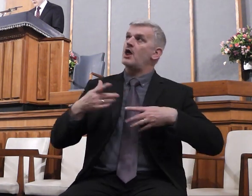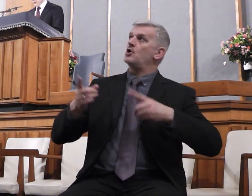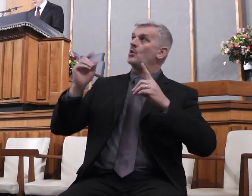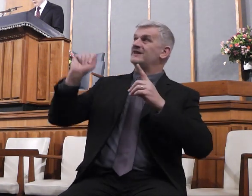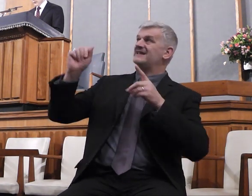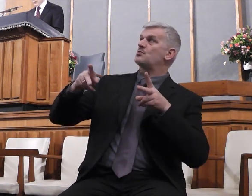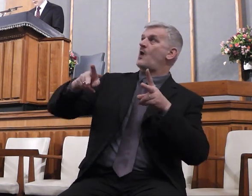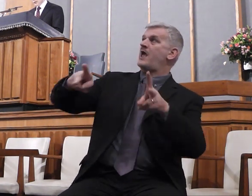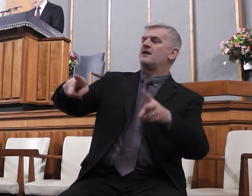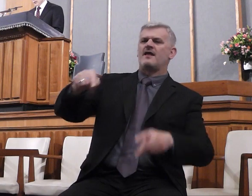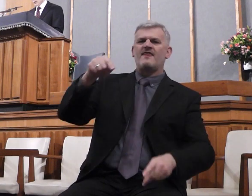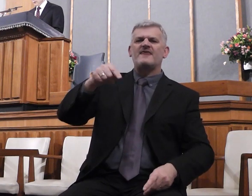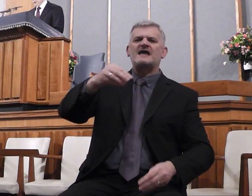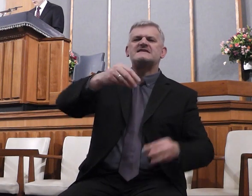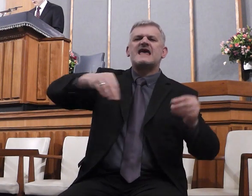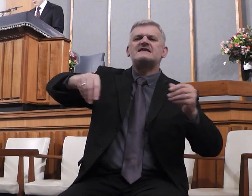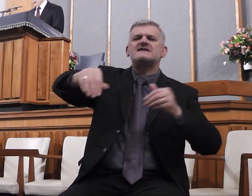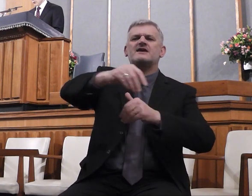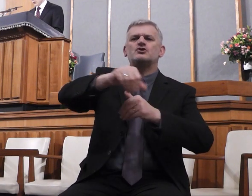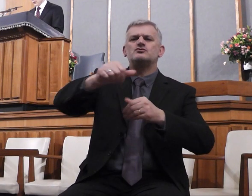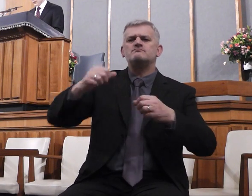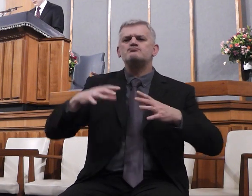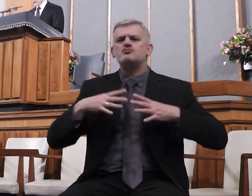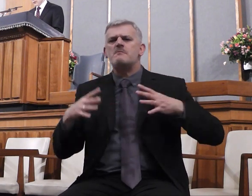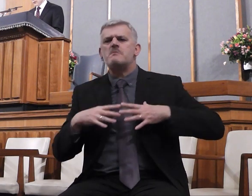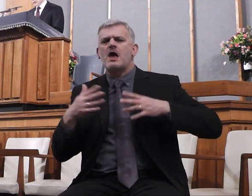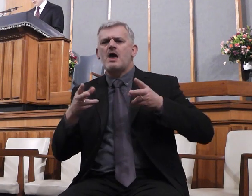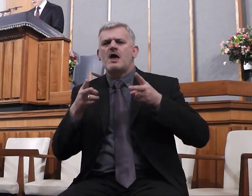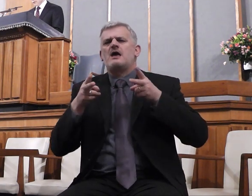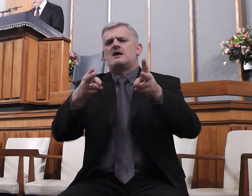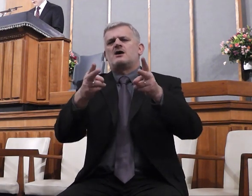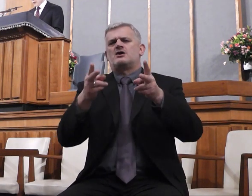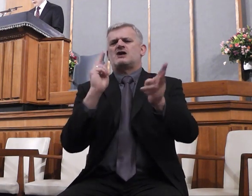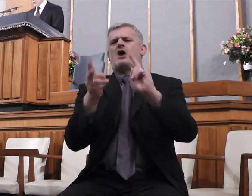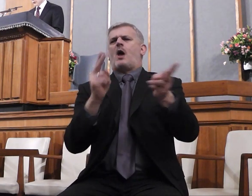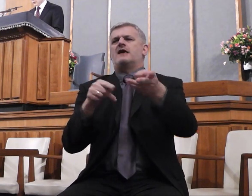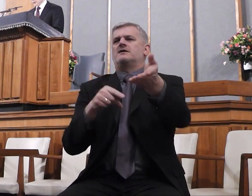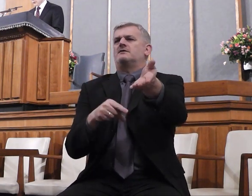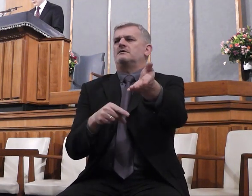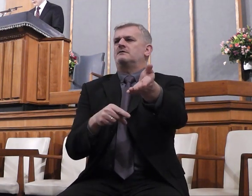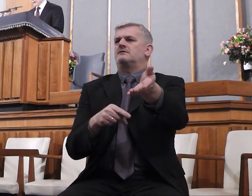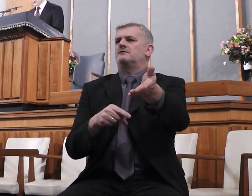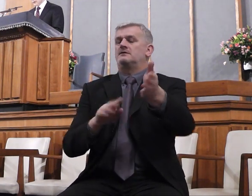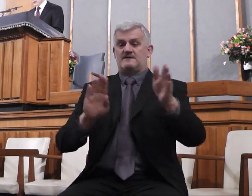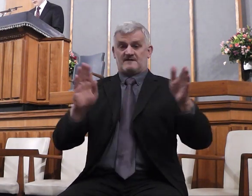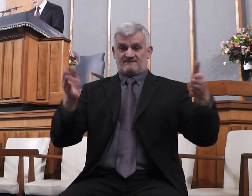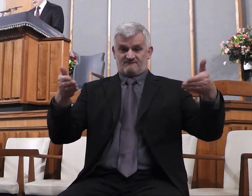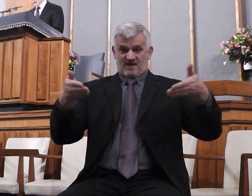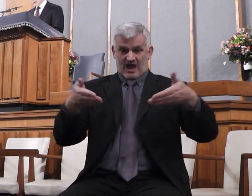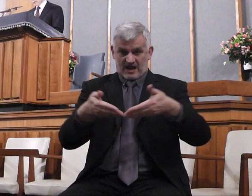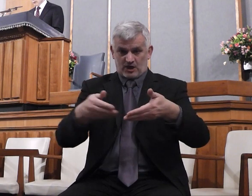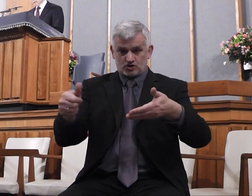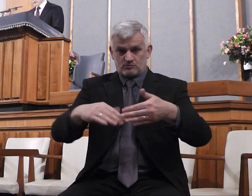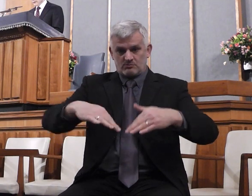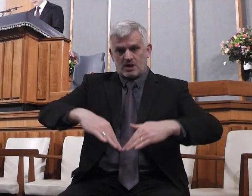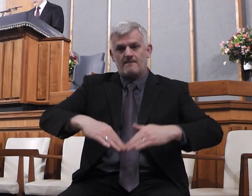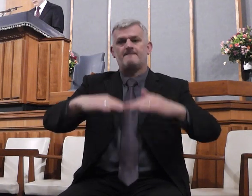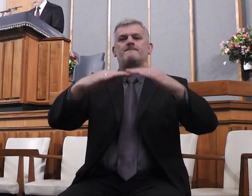in the desert a highway for our God. Every valley shall be exalted, and every mountain and